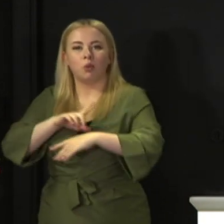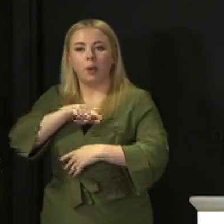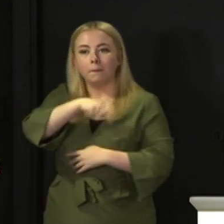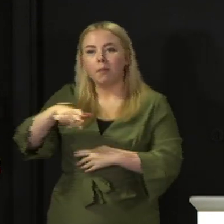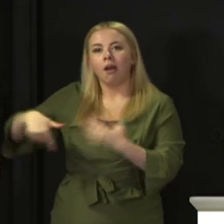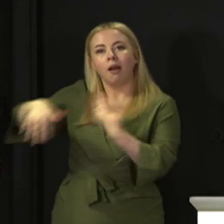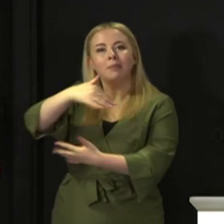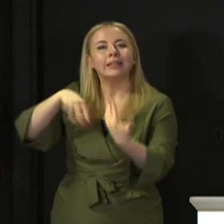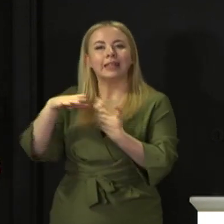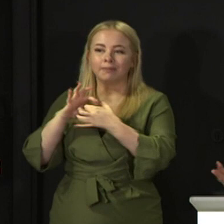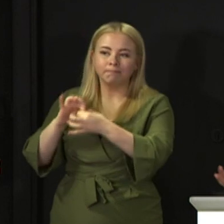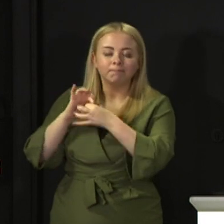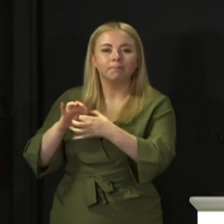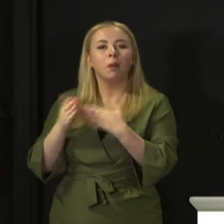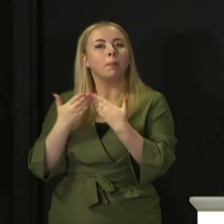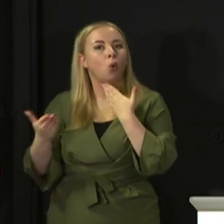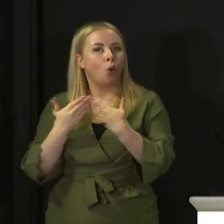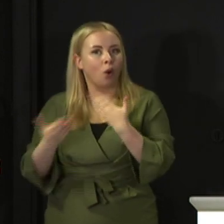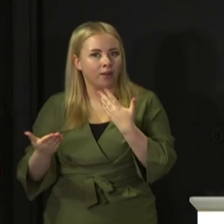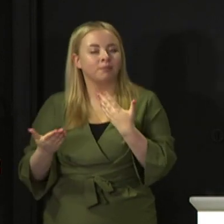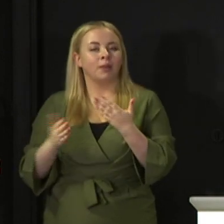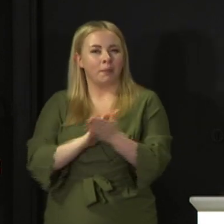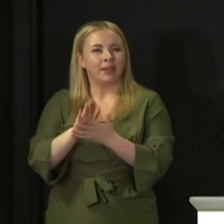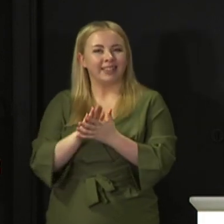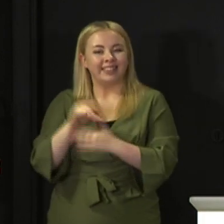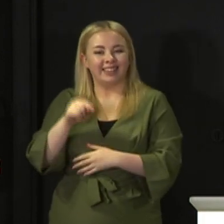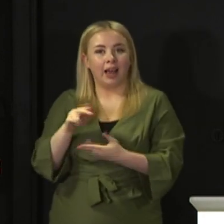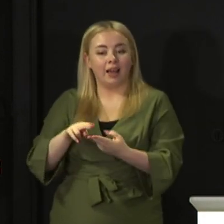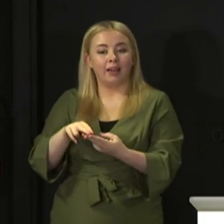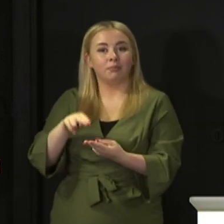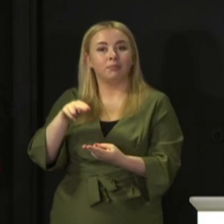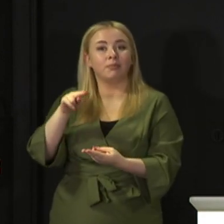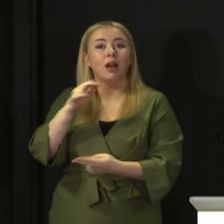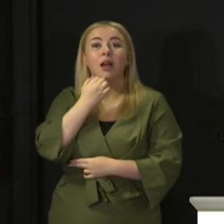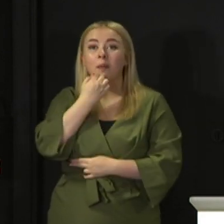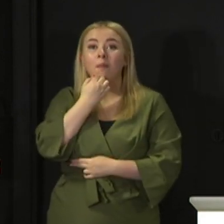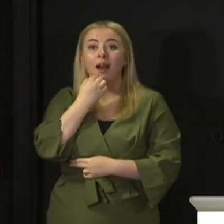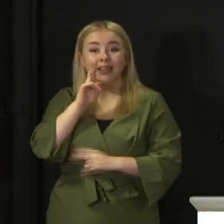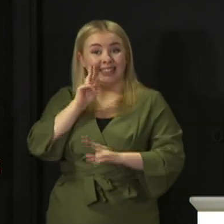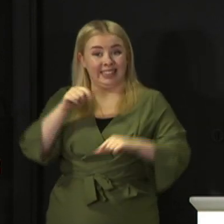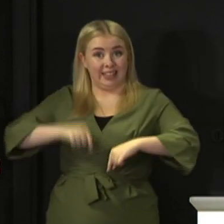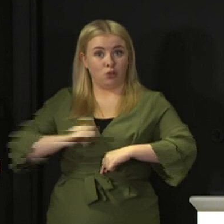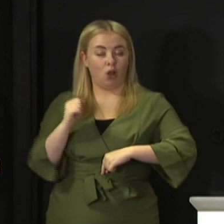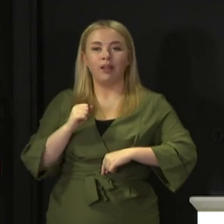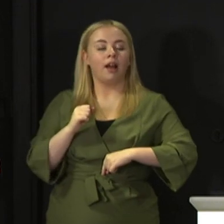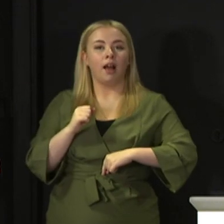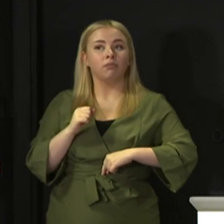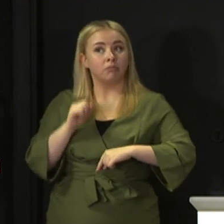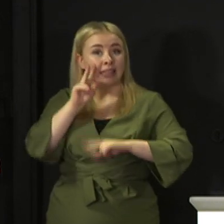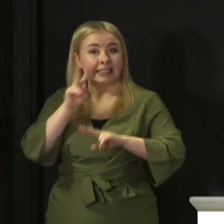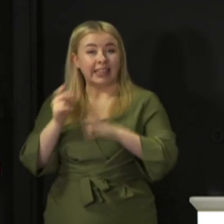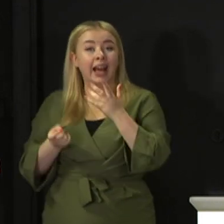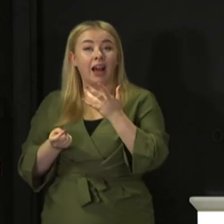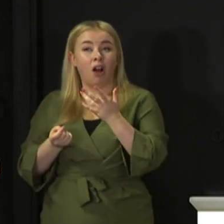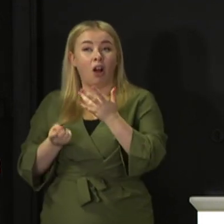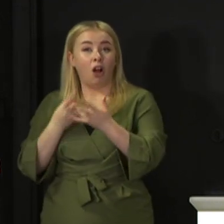each other more often. And of course this kind of increase that we are experiencing now in Scotland is not unique to us. We're seeing